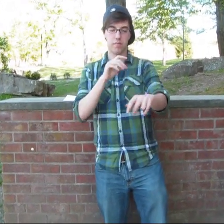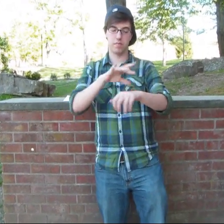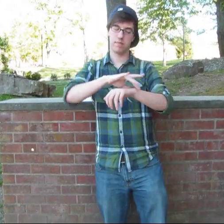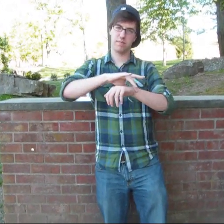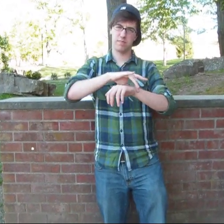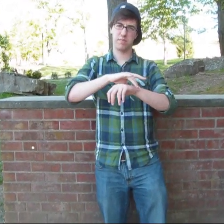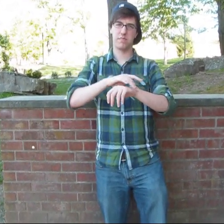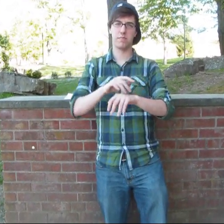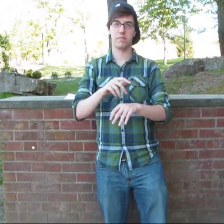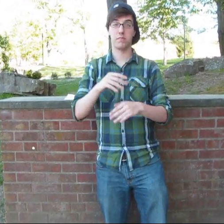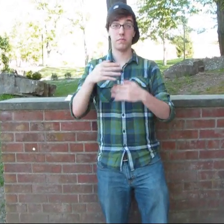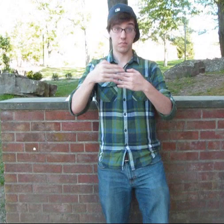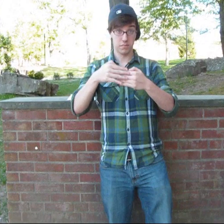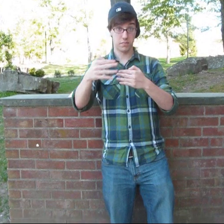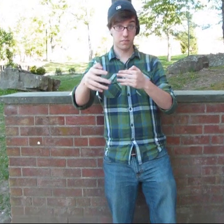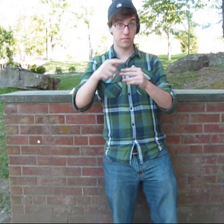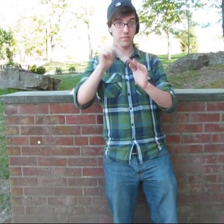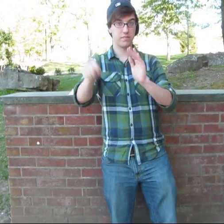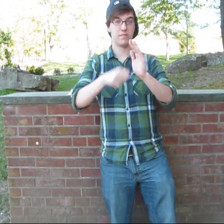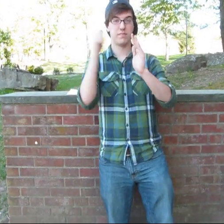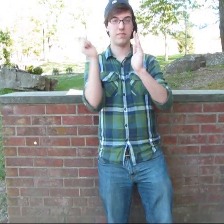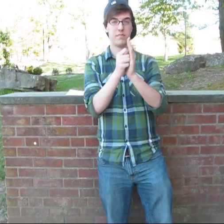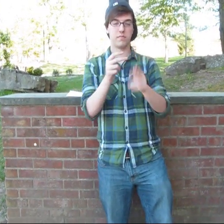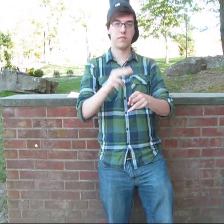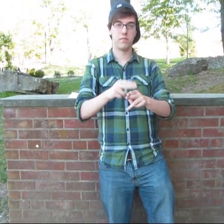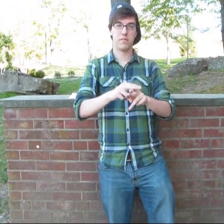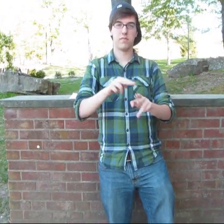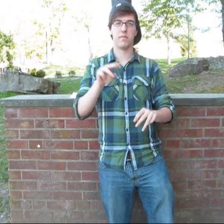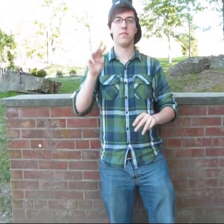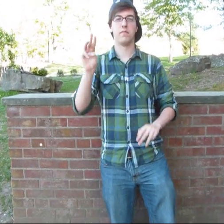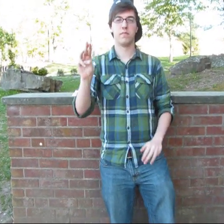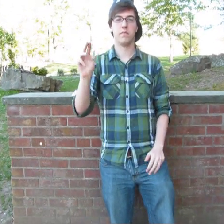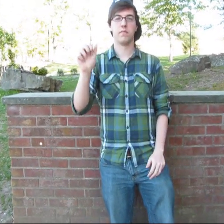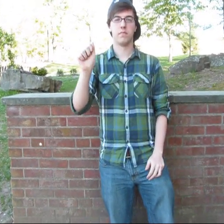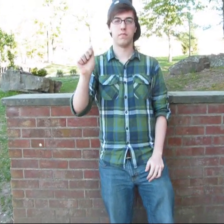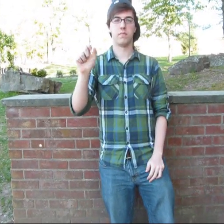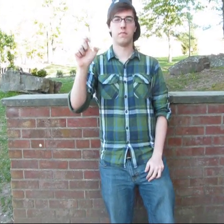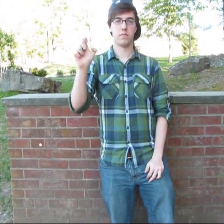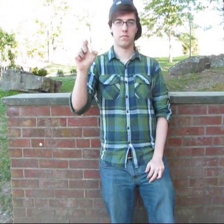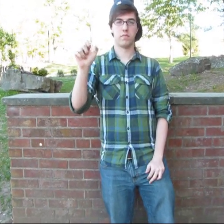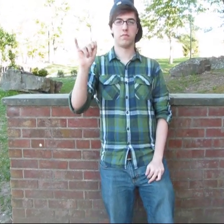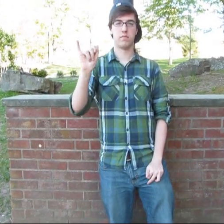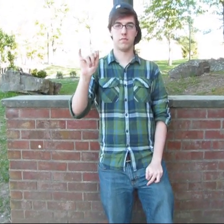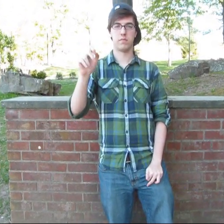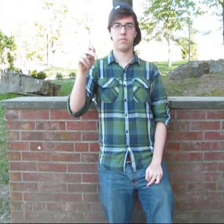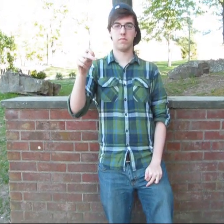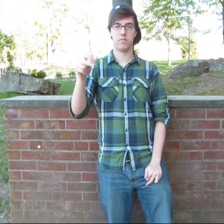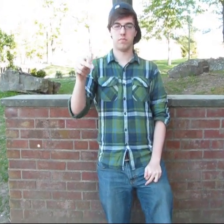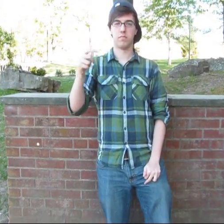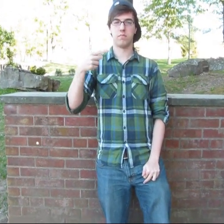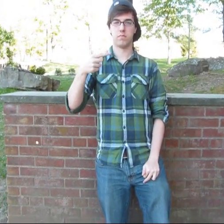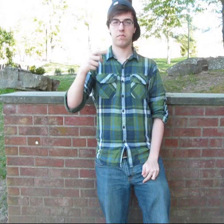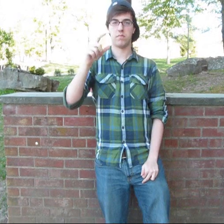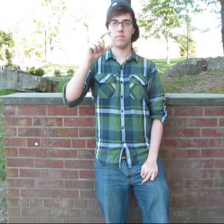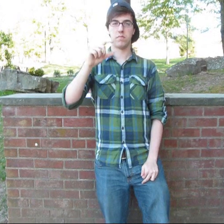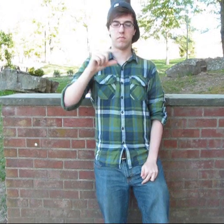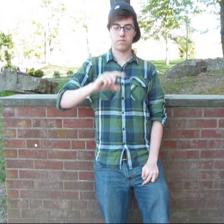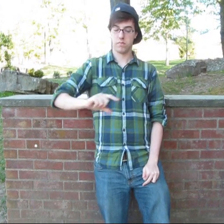Giant steps are what you take, walking on the moon. I